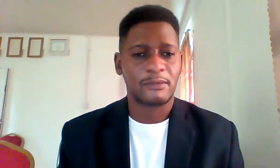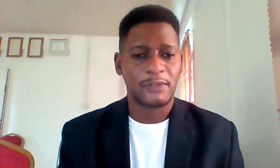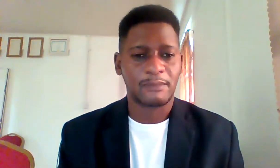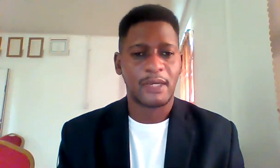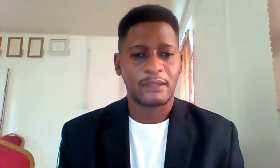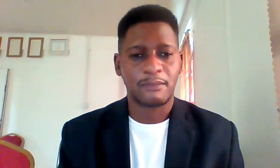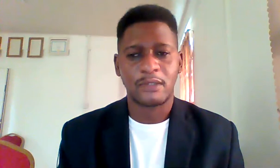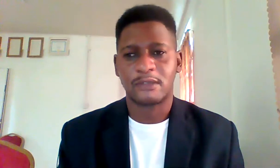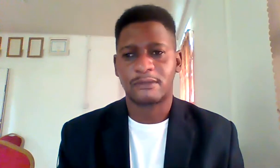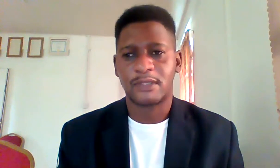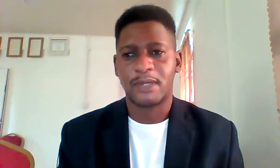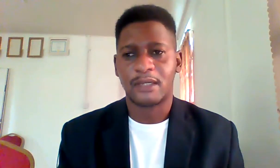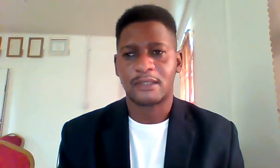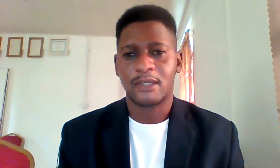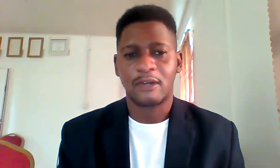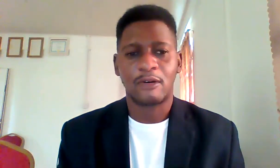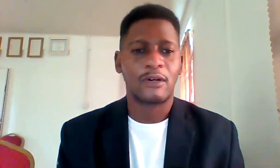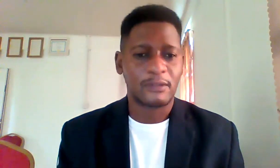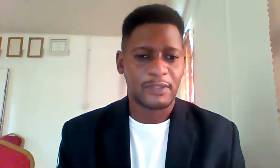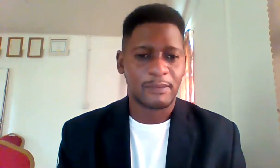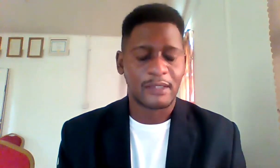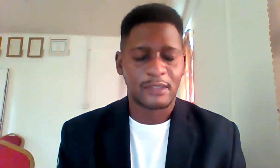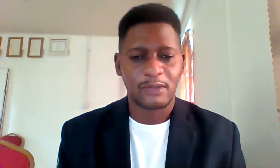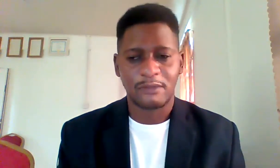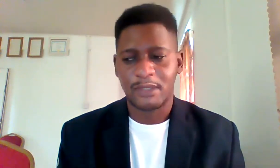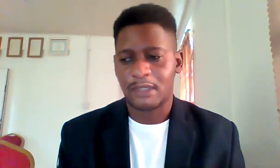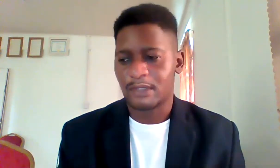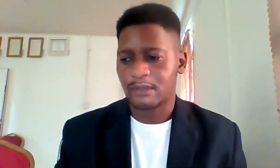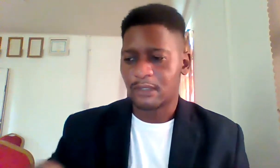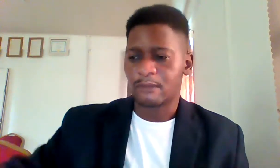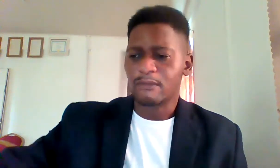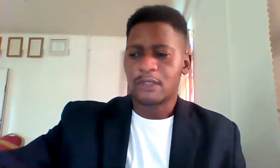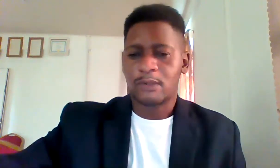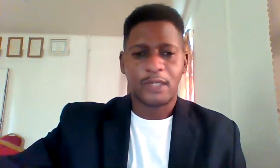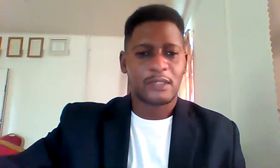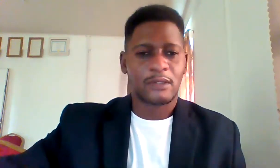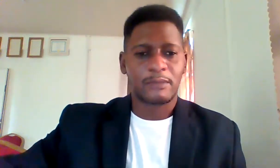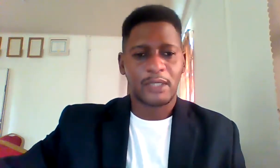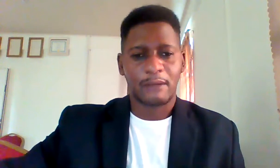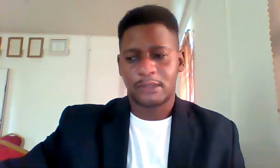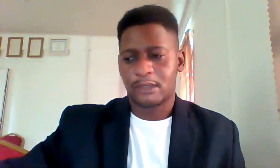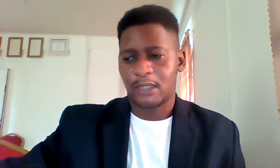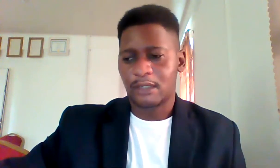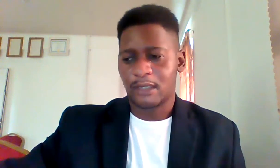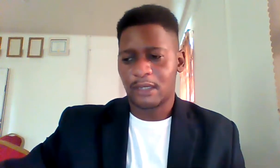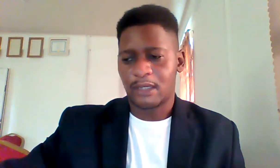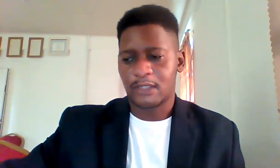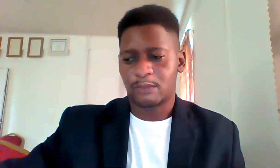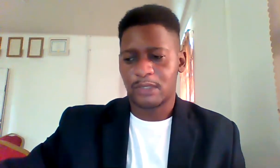feedback the positive feedback all the feedbacks that you have been given to us at global capital inc as we